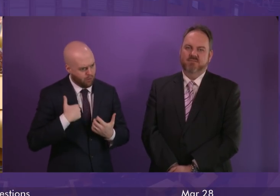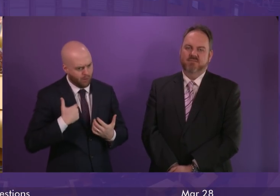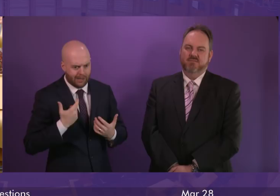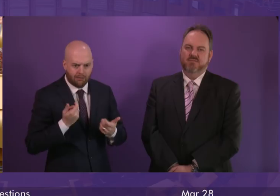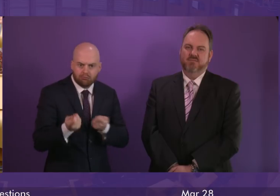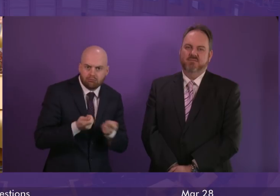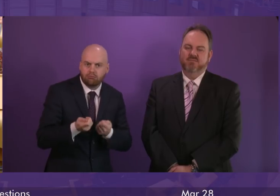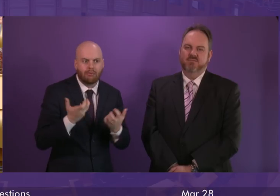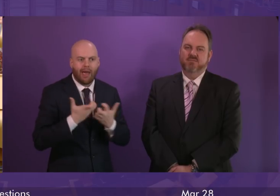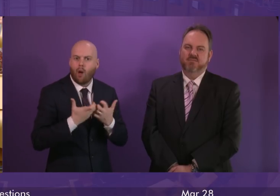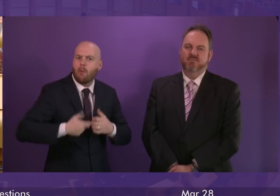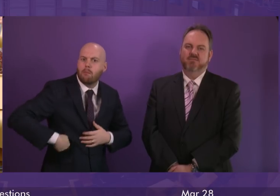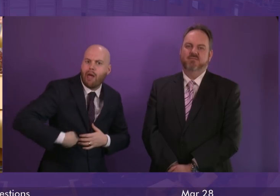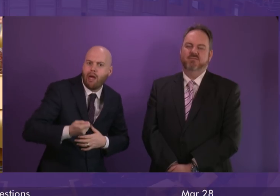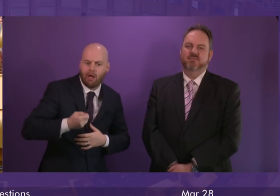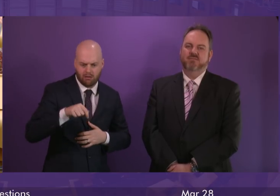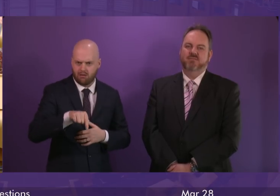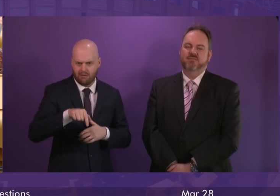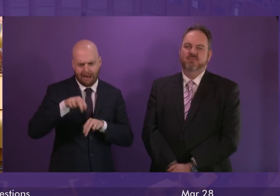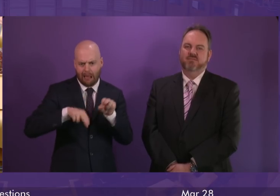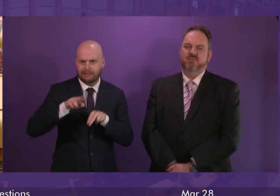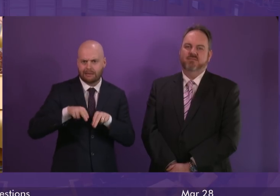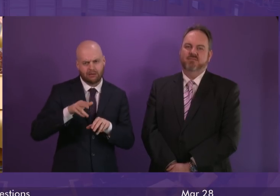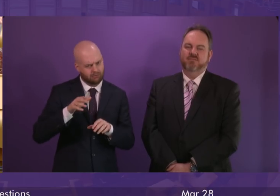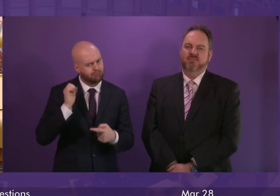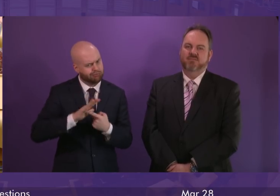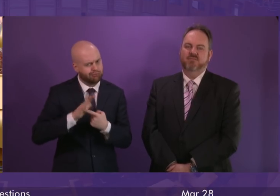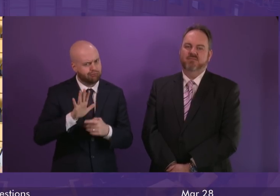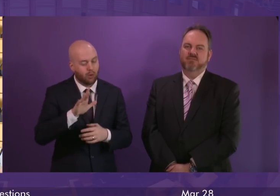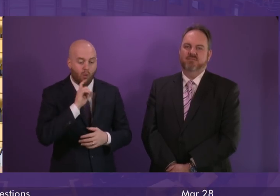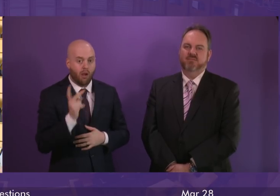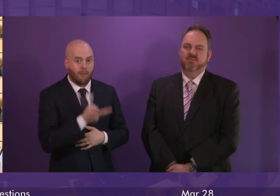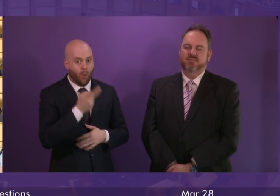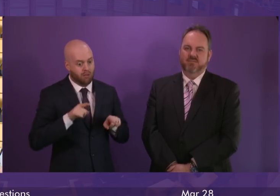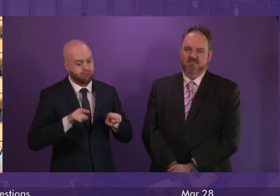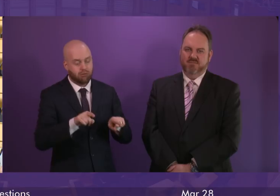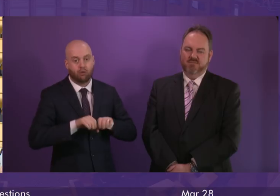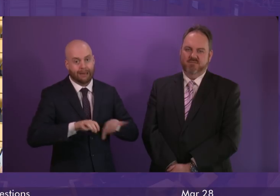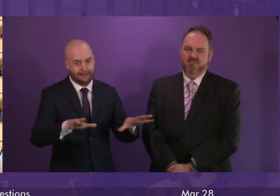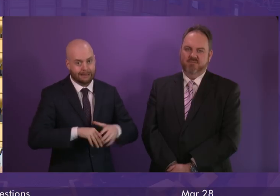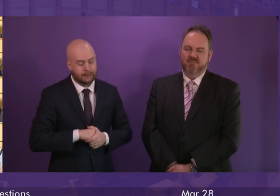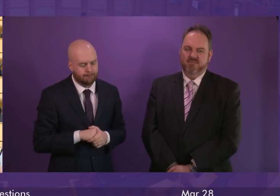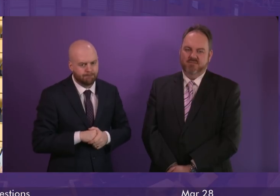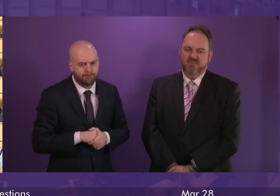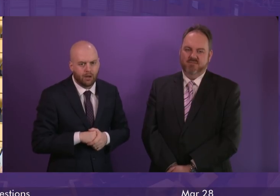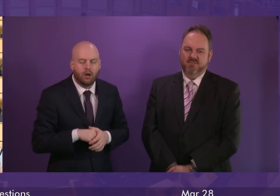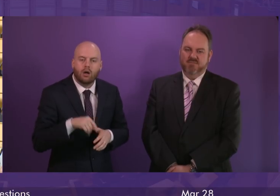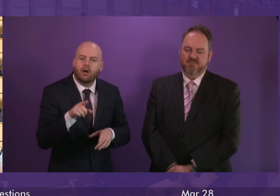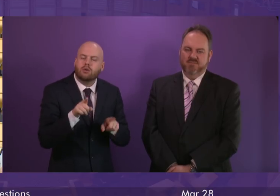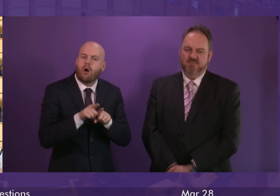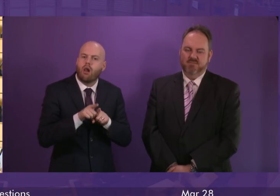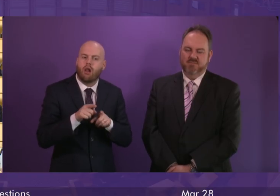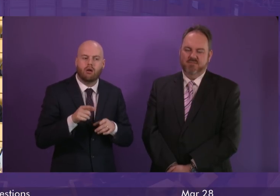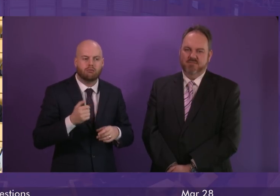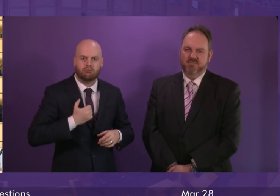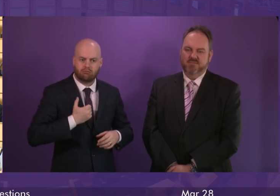vital part of making sure that it can be delivered properly. And also, in terms of what drives some of our work